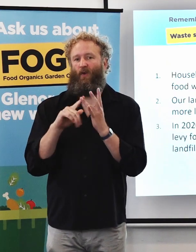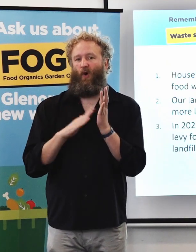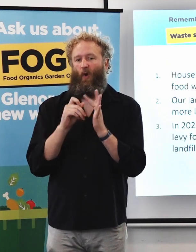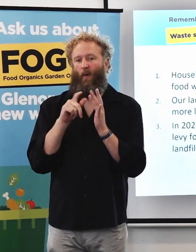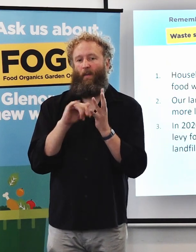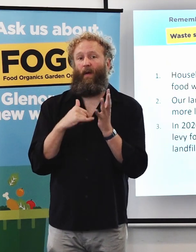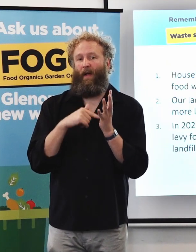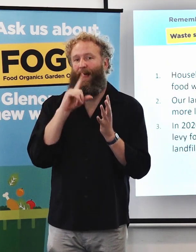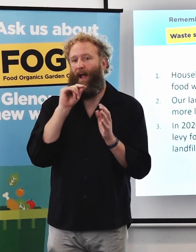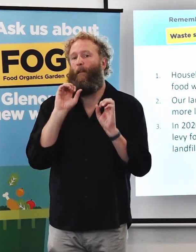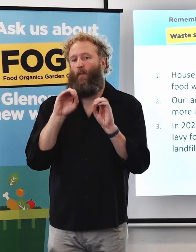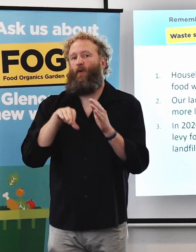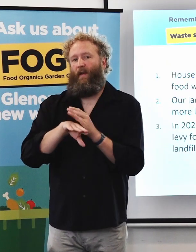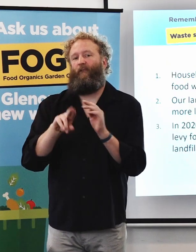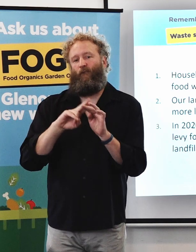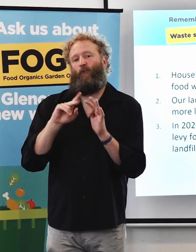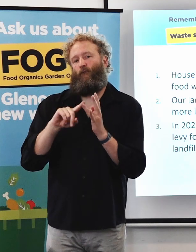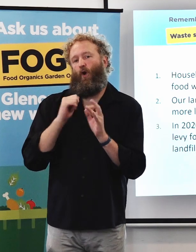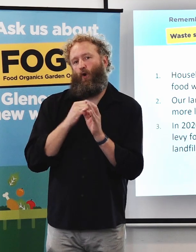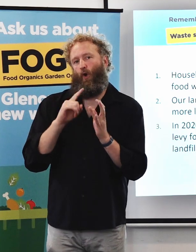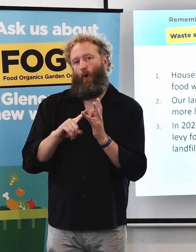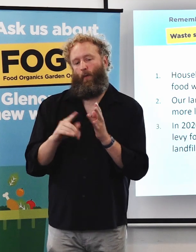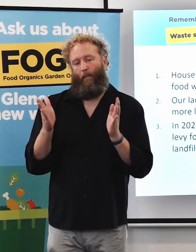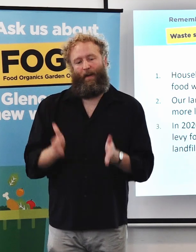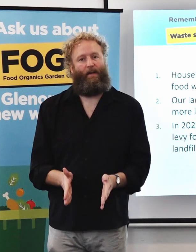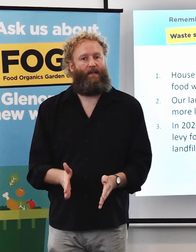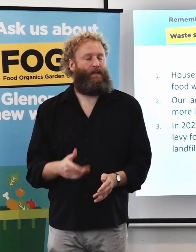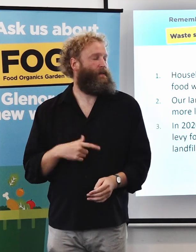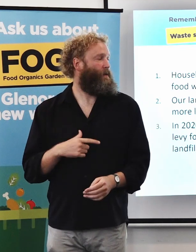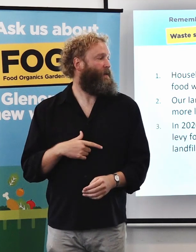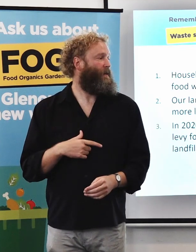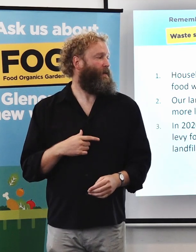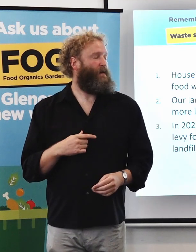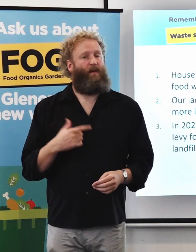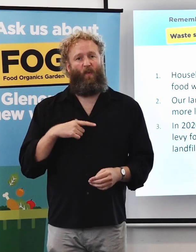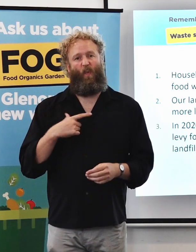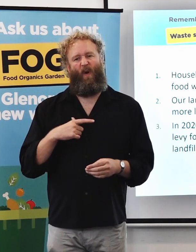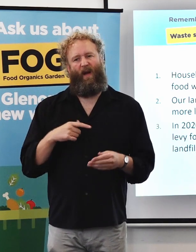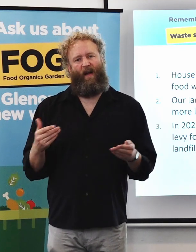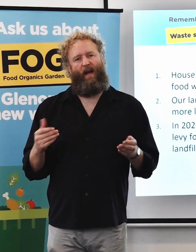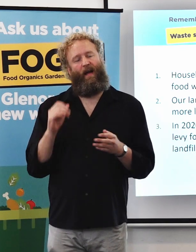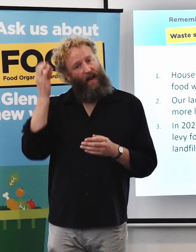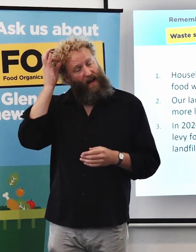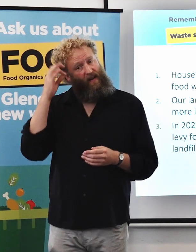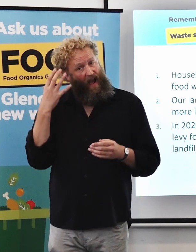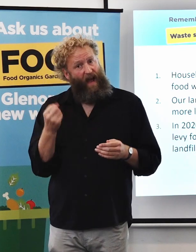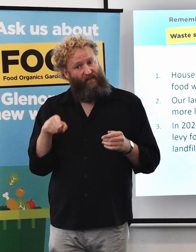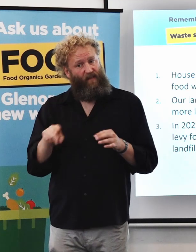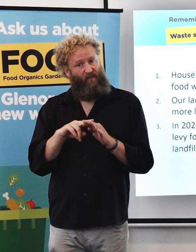So the reason why Council are introducing a FOGO service is because currently in Australia it's a